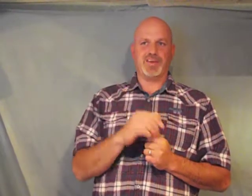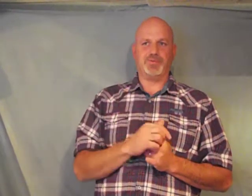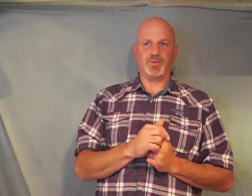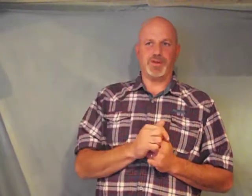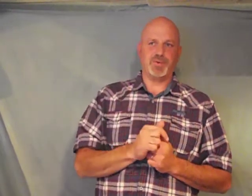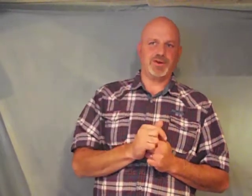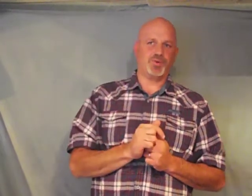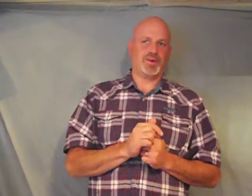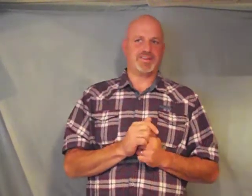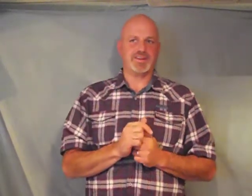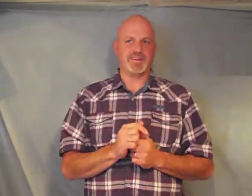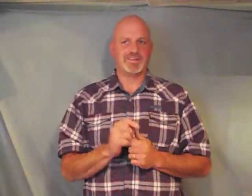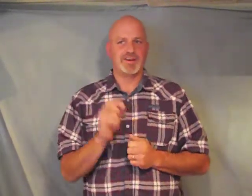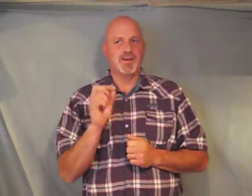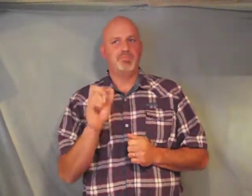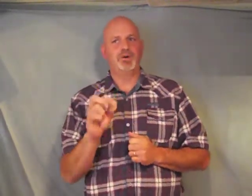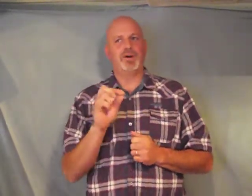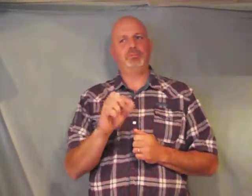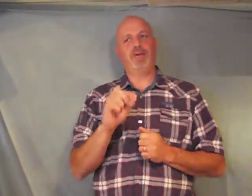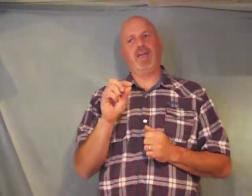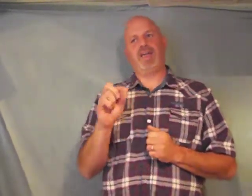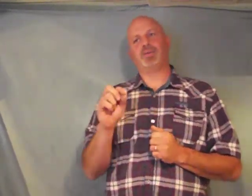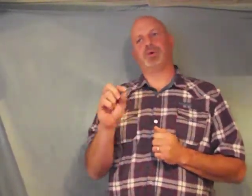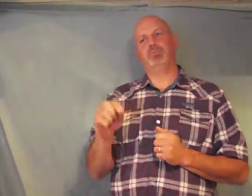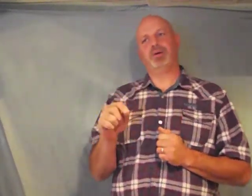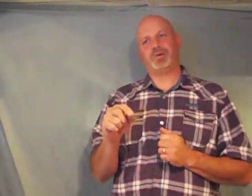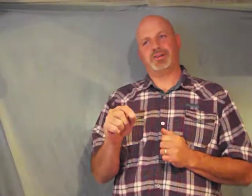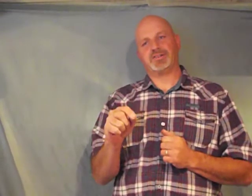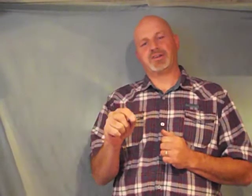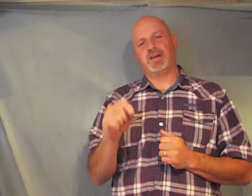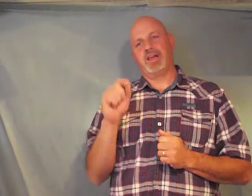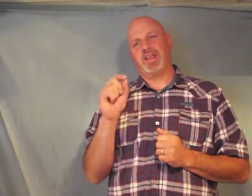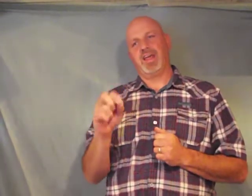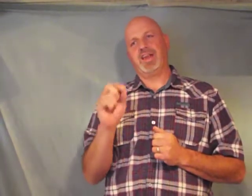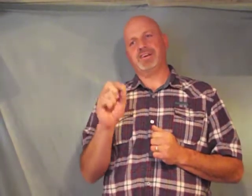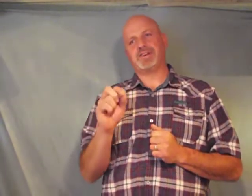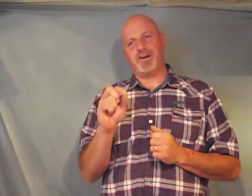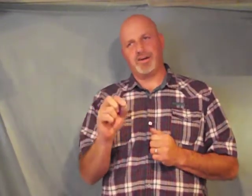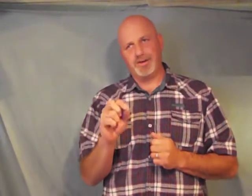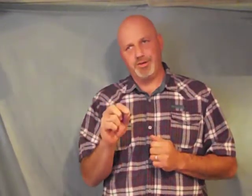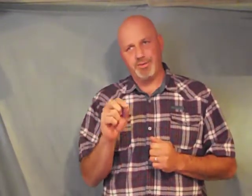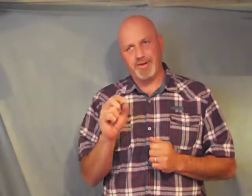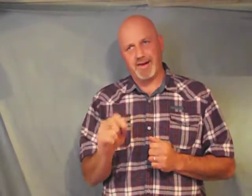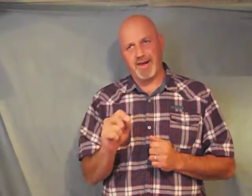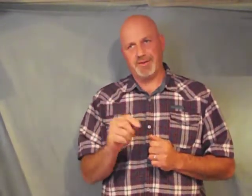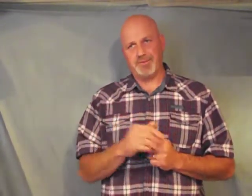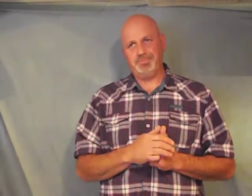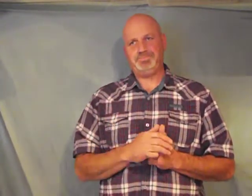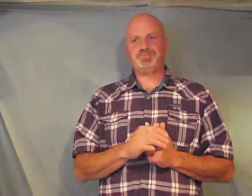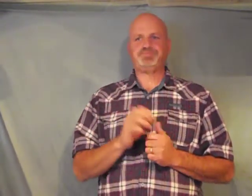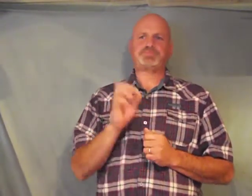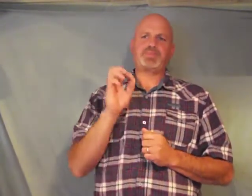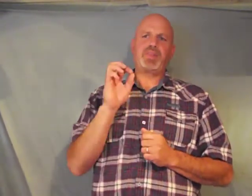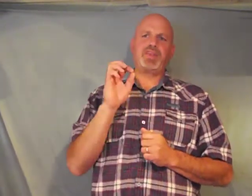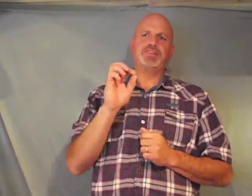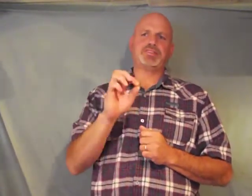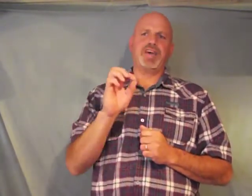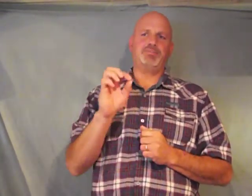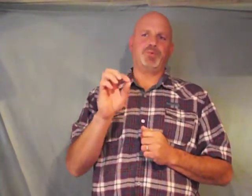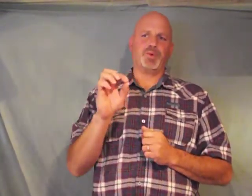43 26 put me in remembrance let us argue together set forth